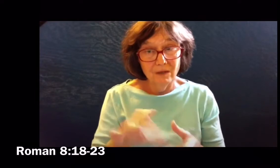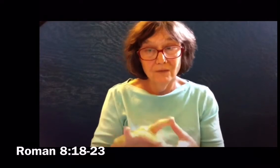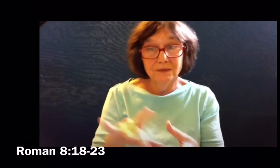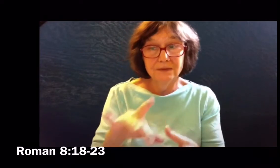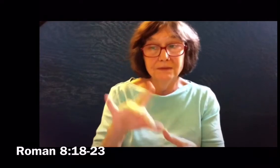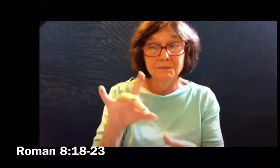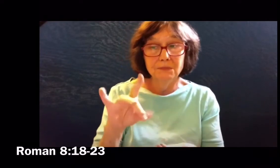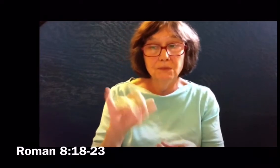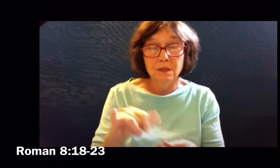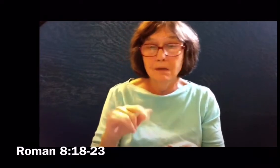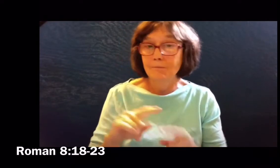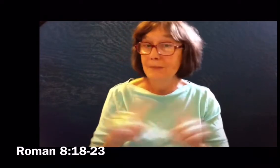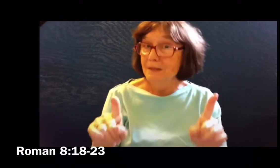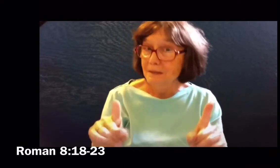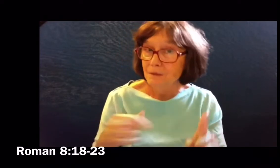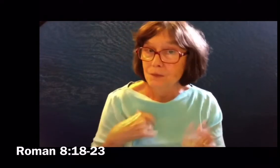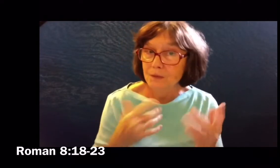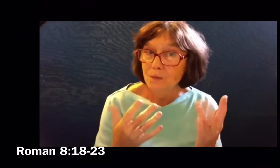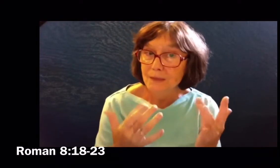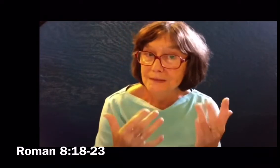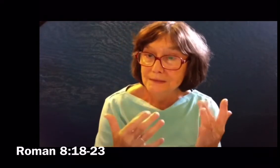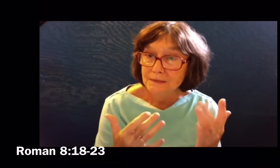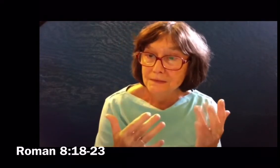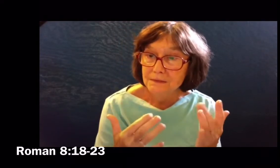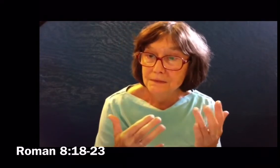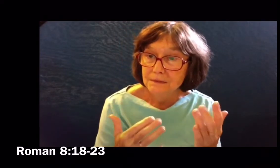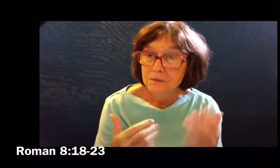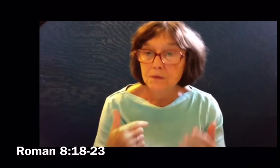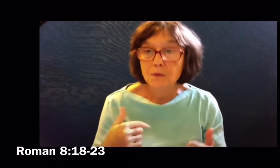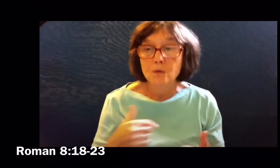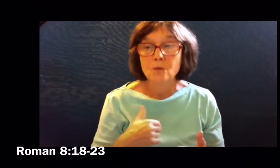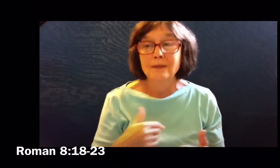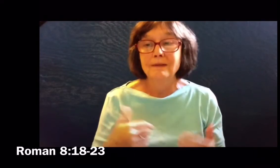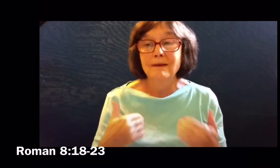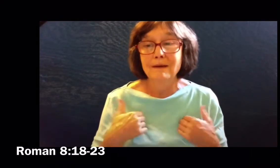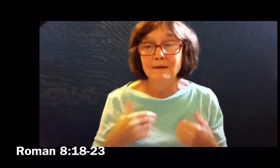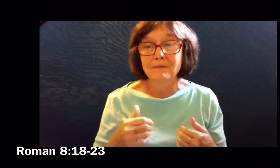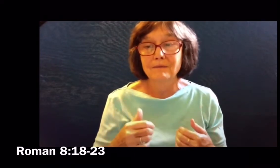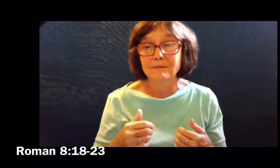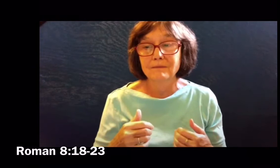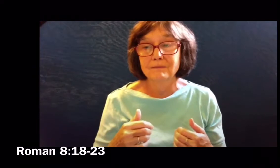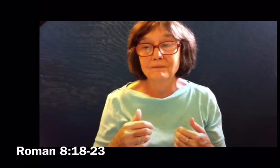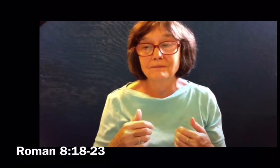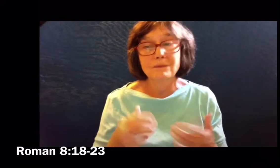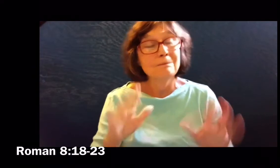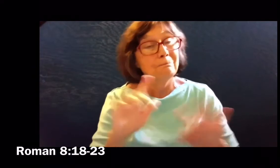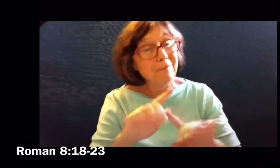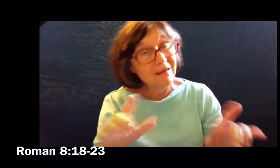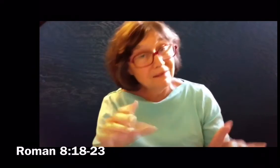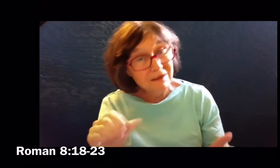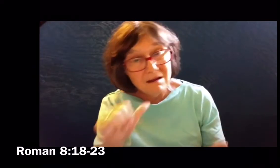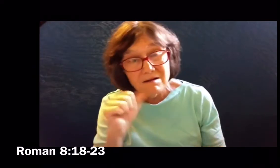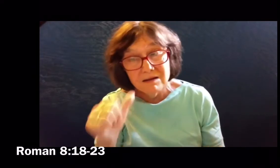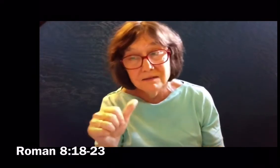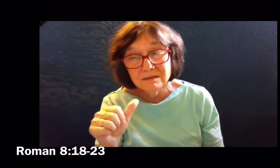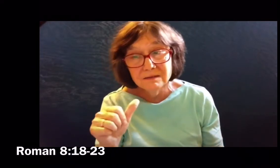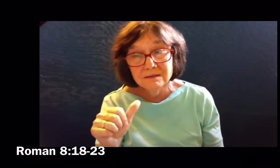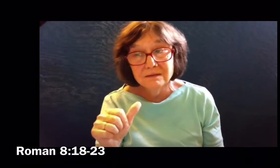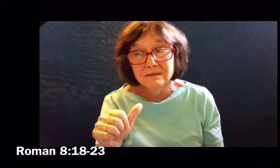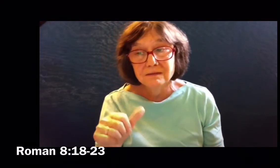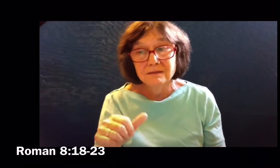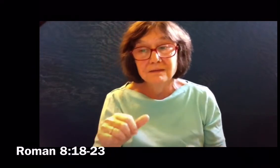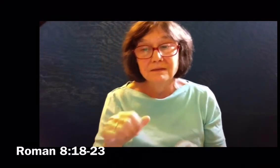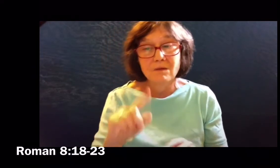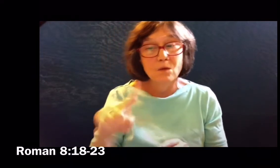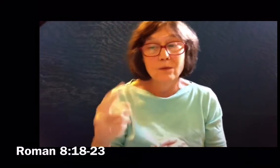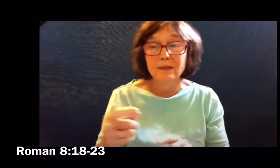And not only that, but we ourselves, who have the first fruits of the Spirit, we also groan